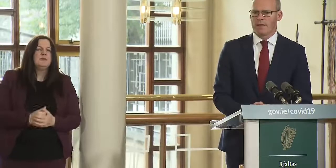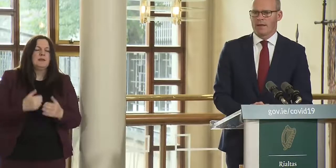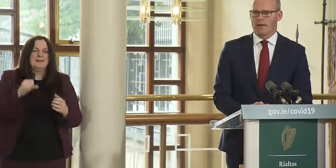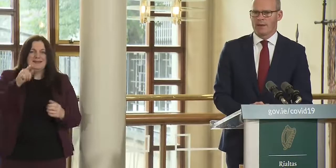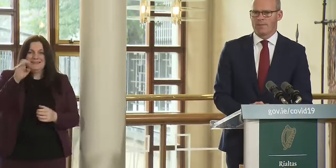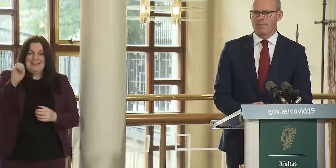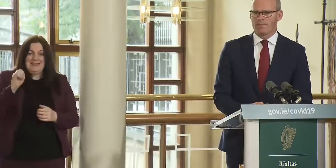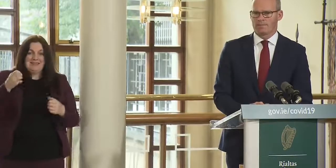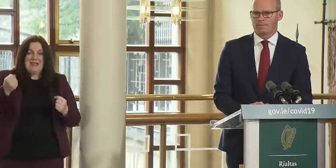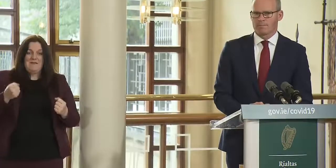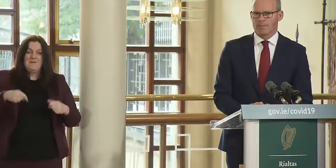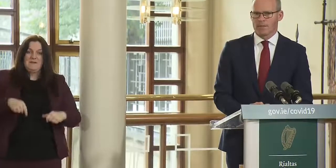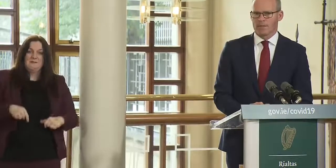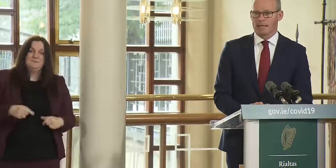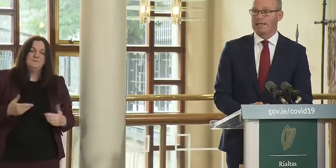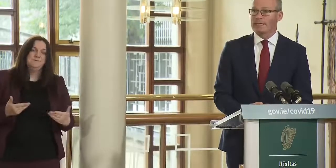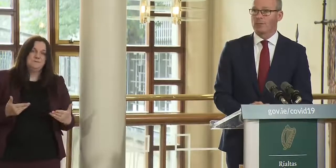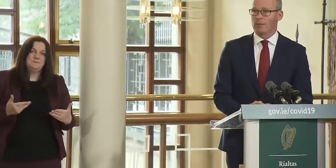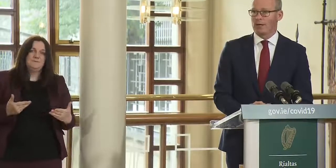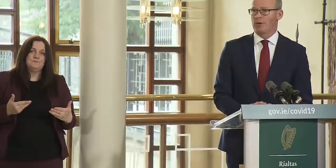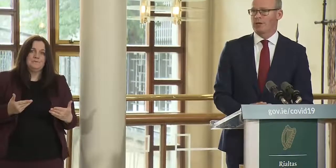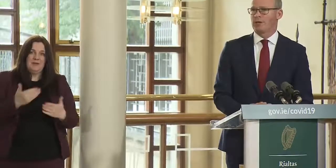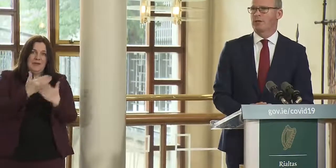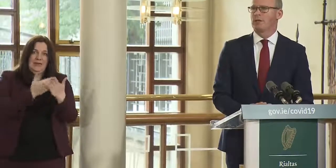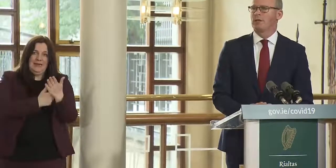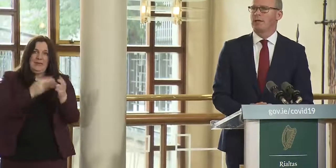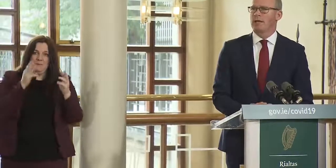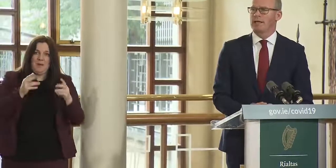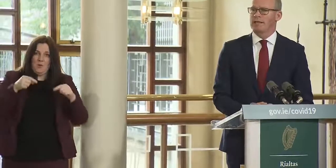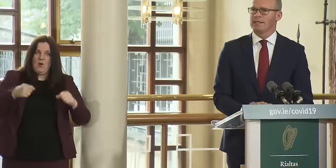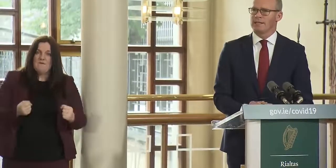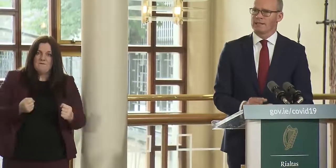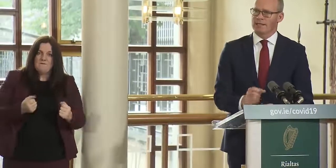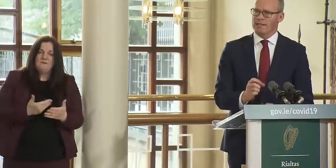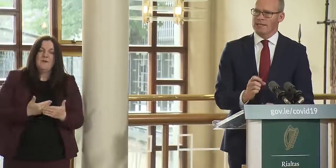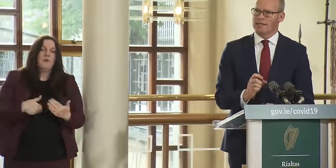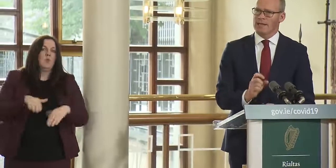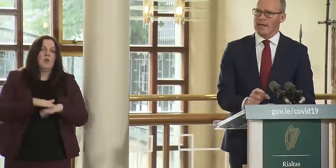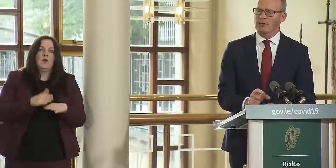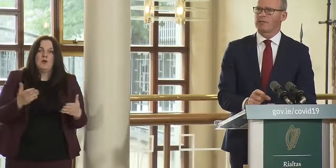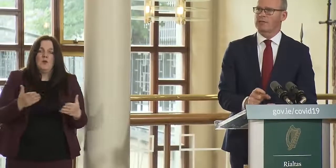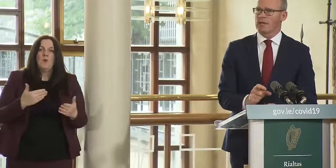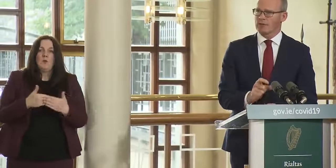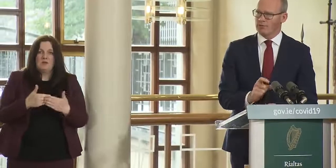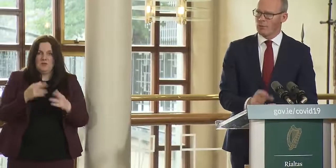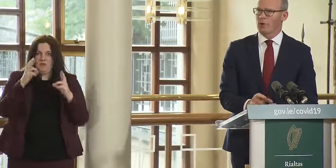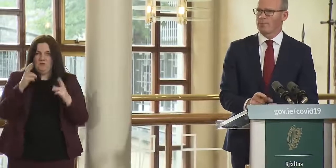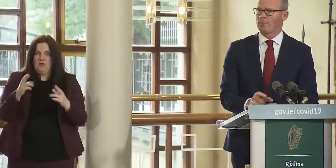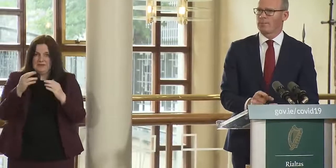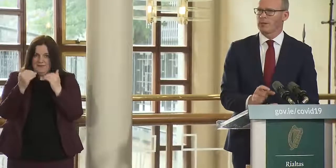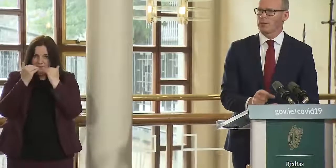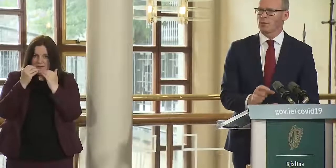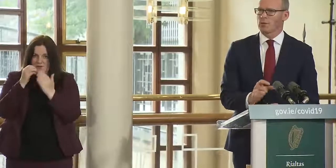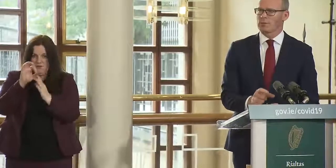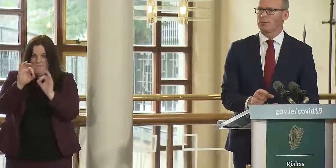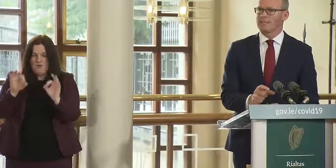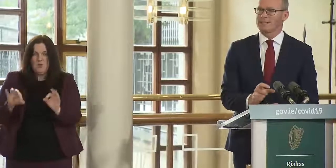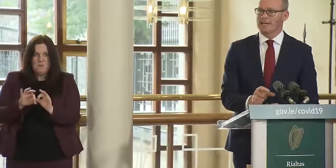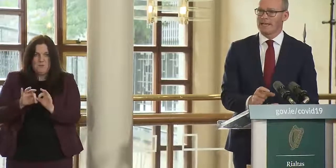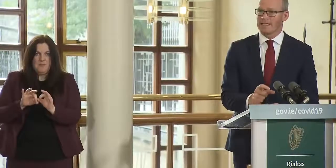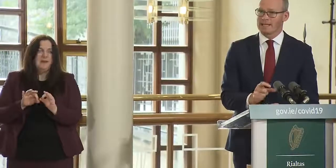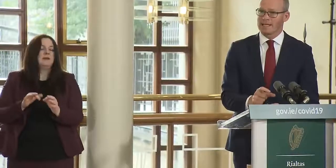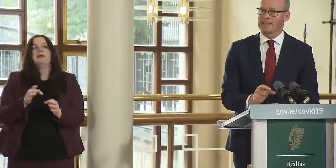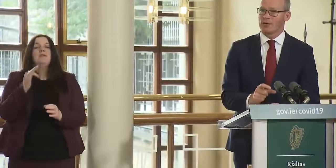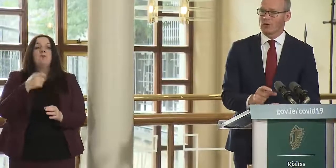um a legal power here uh is in is in the accuracy on the form so where